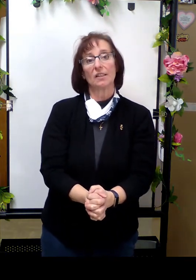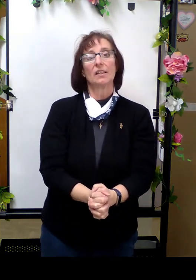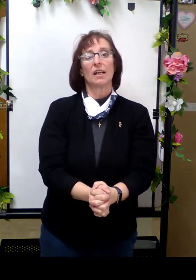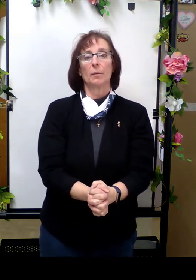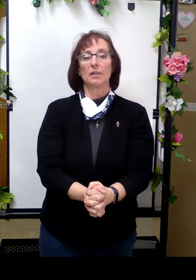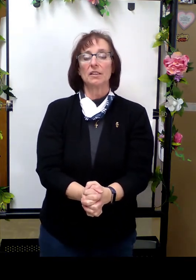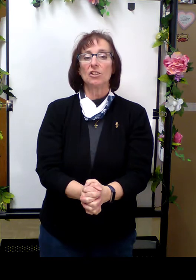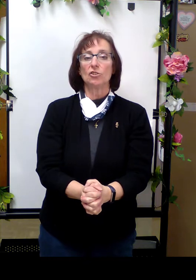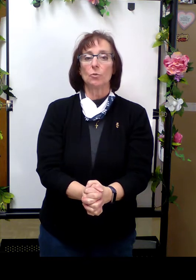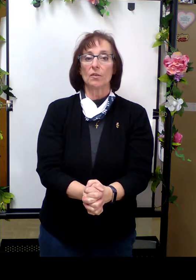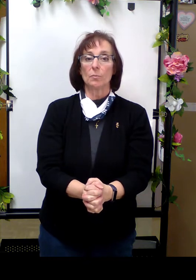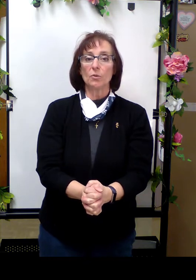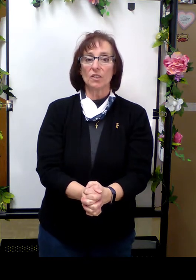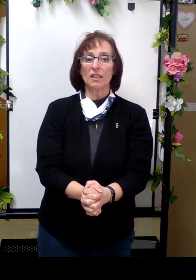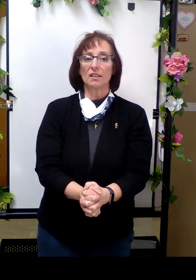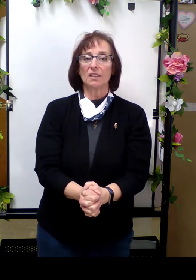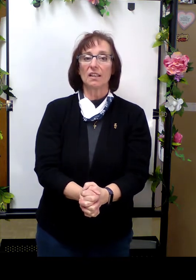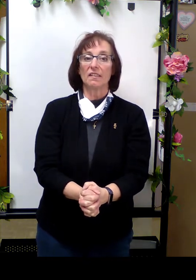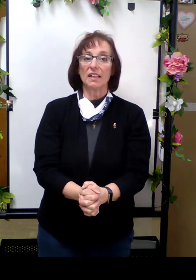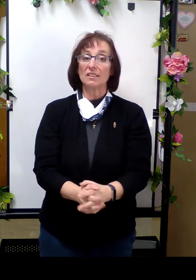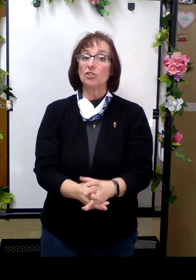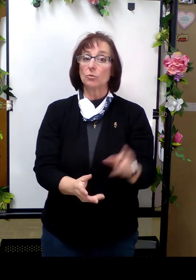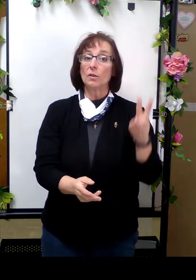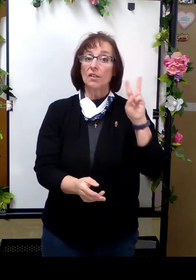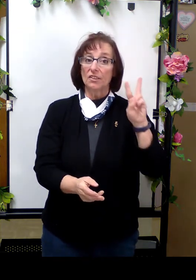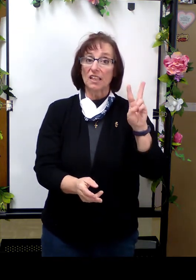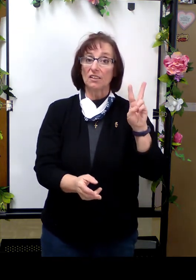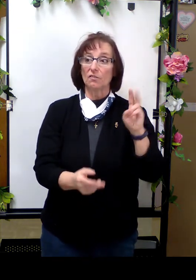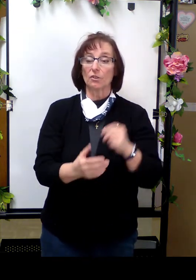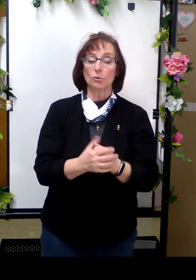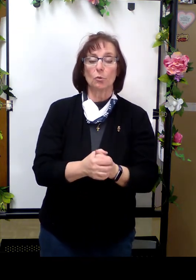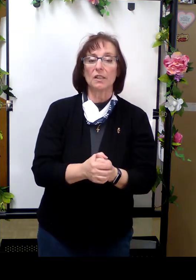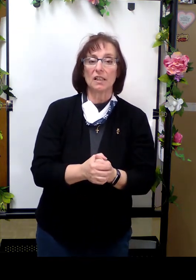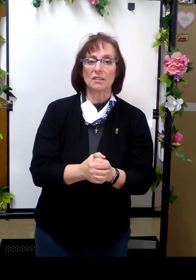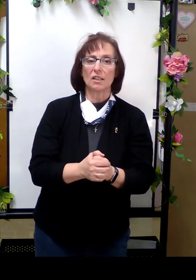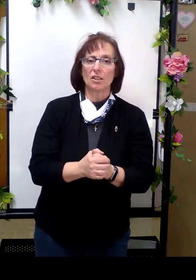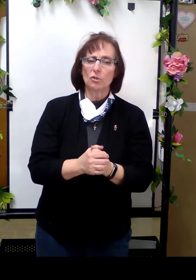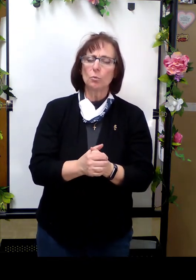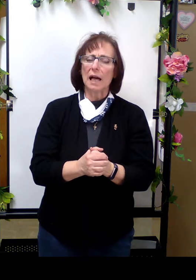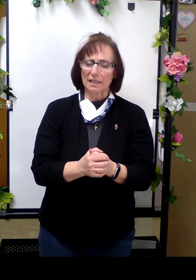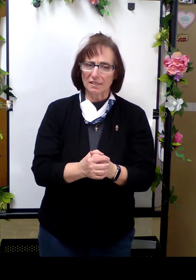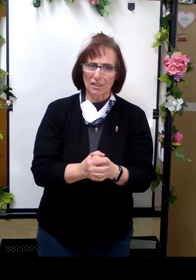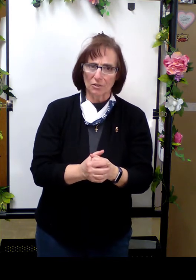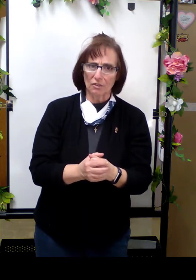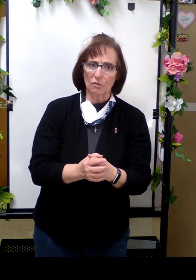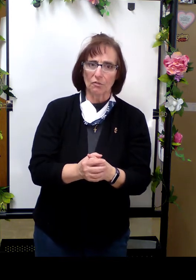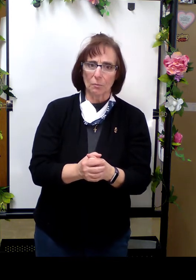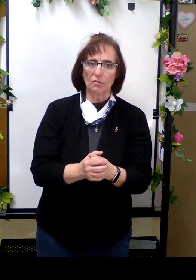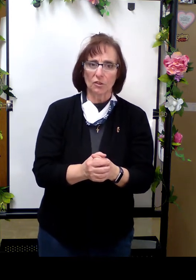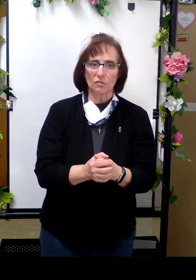I'm going to teach you the music and then I'll teach you the second verse which only has two lines that are different from the first